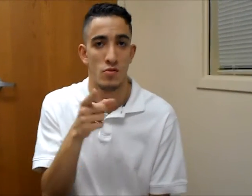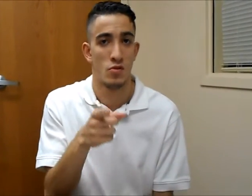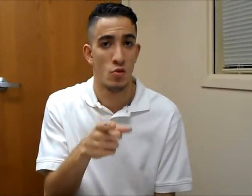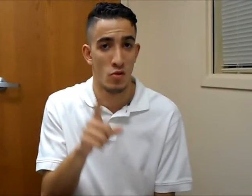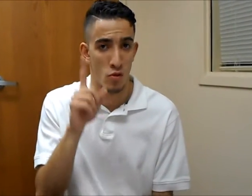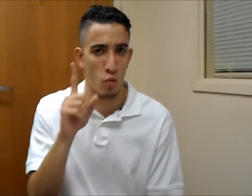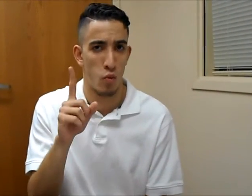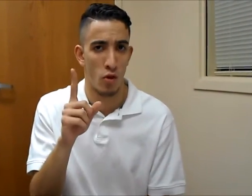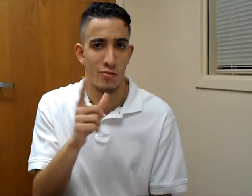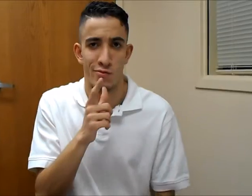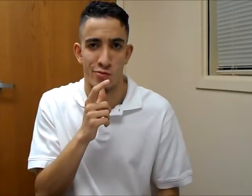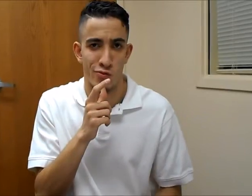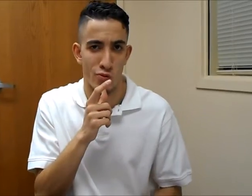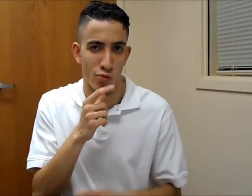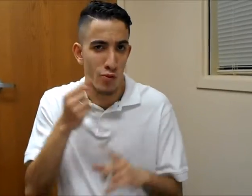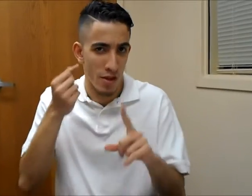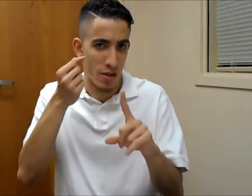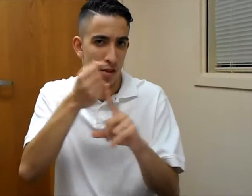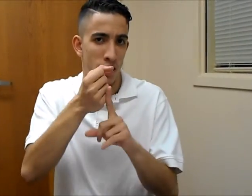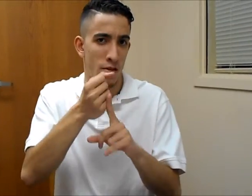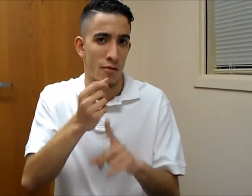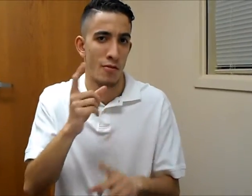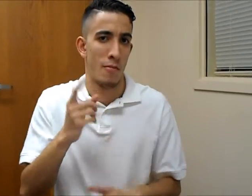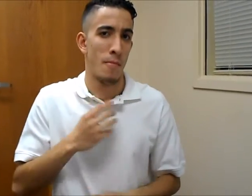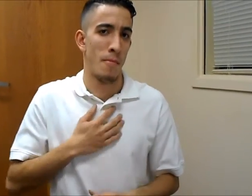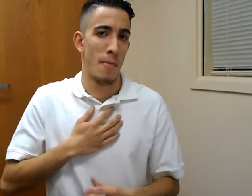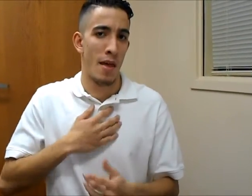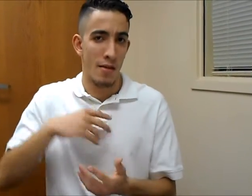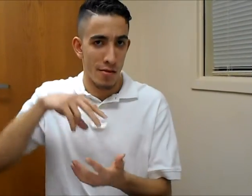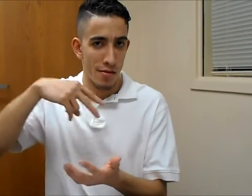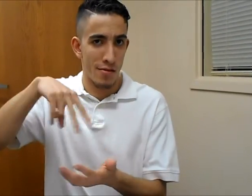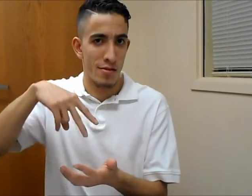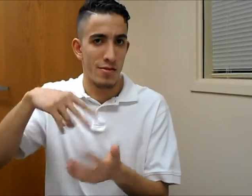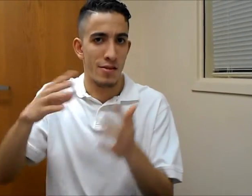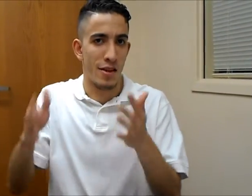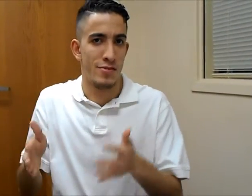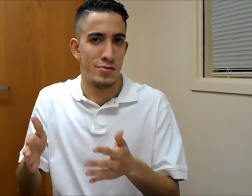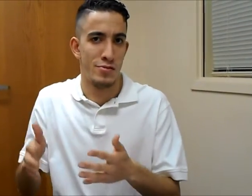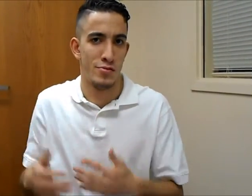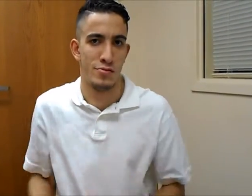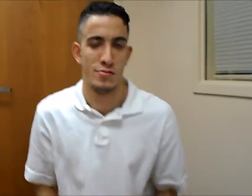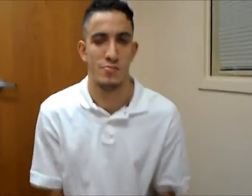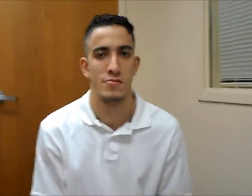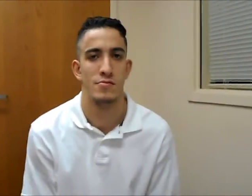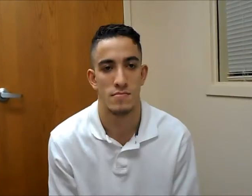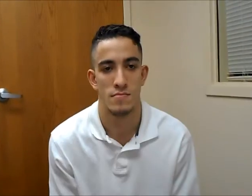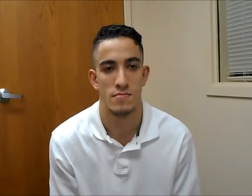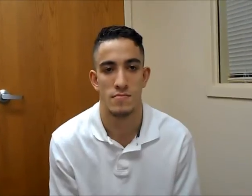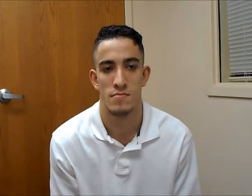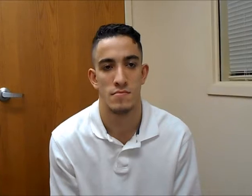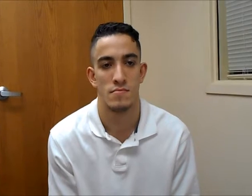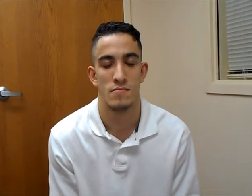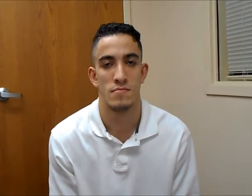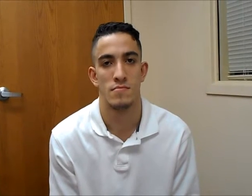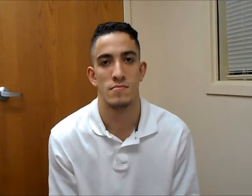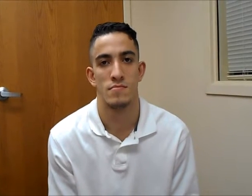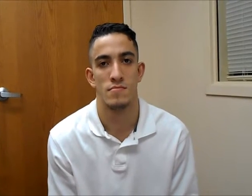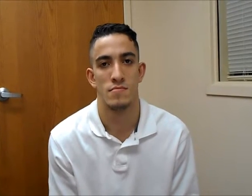You're the one who hit my dancer. Act 3. Scene